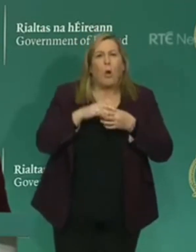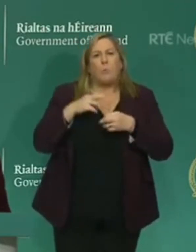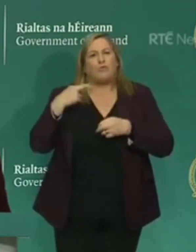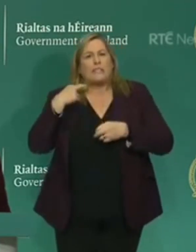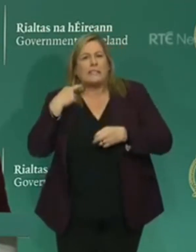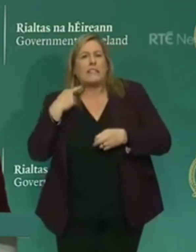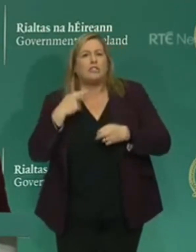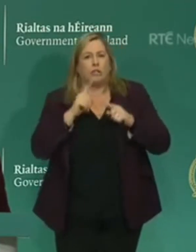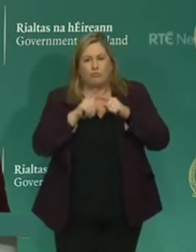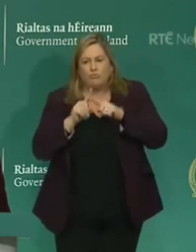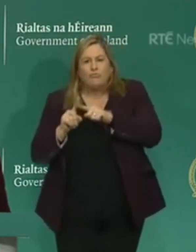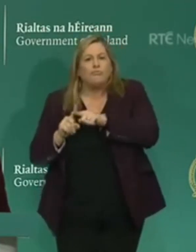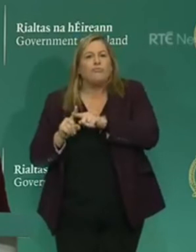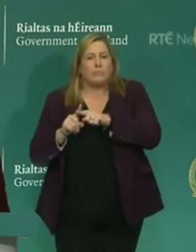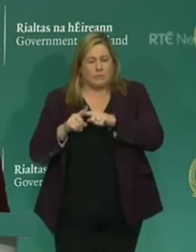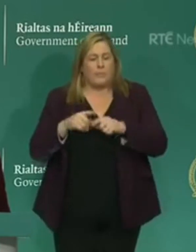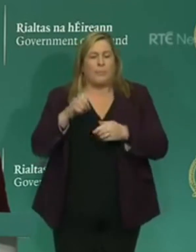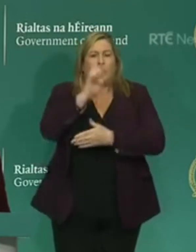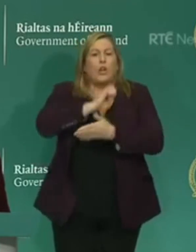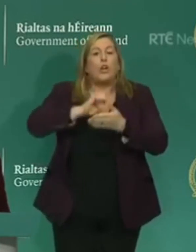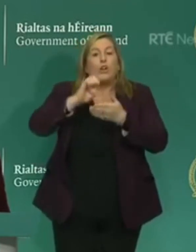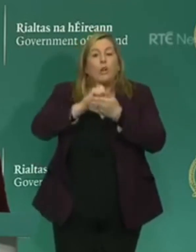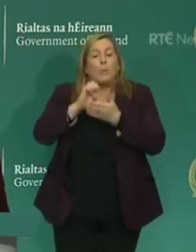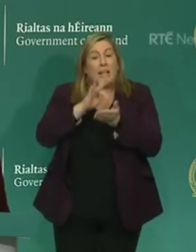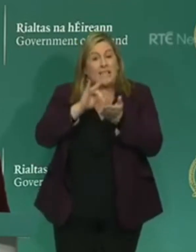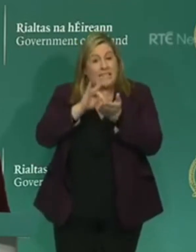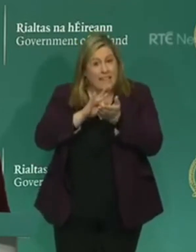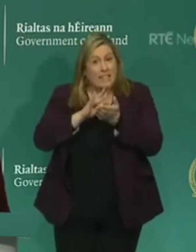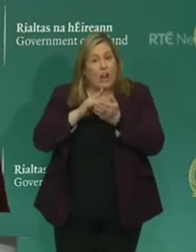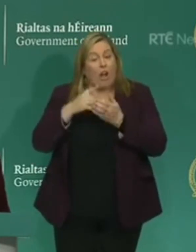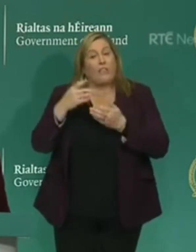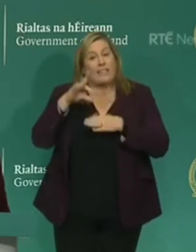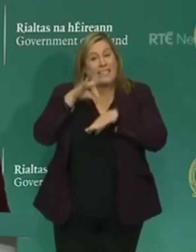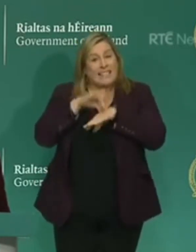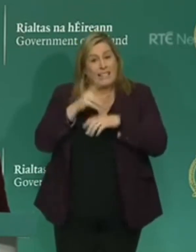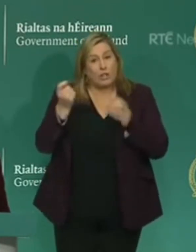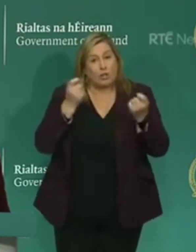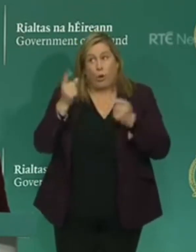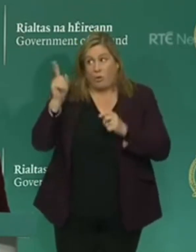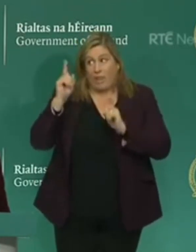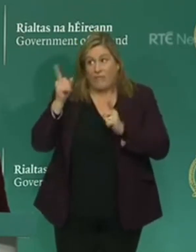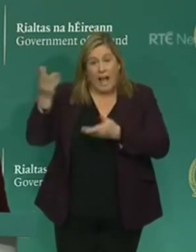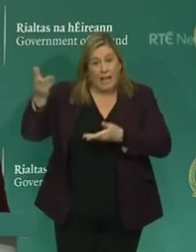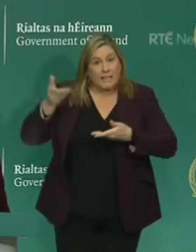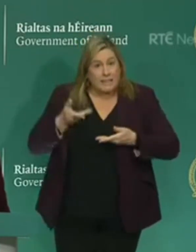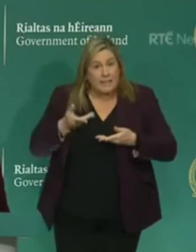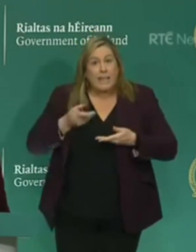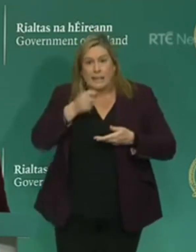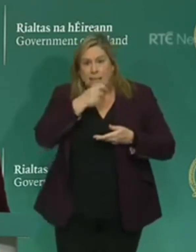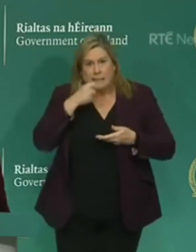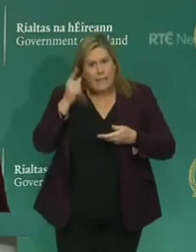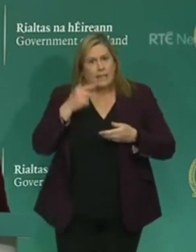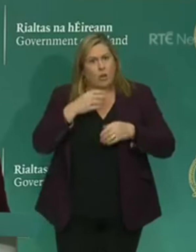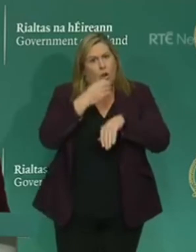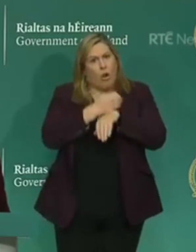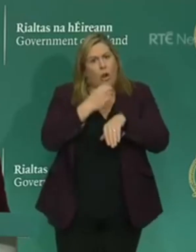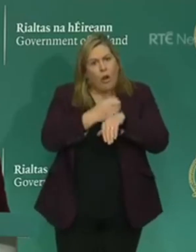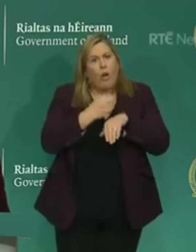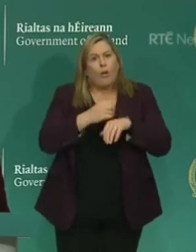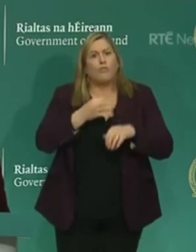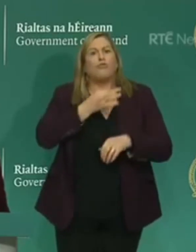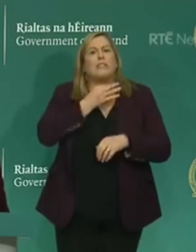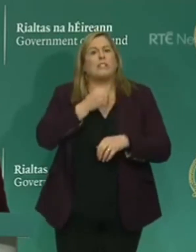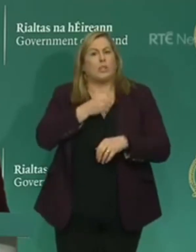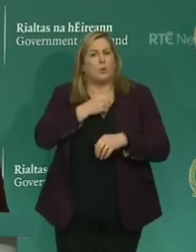also reviewed the European Centre for Disease Control advice. They too have emphasized the ongoing risk of the disease to the general